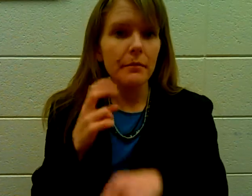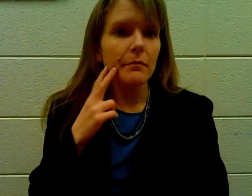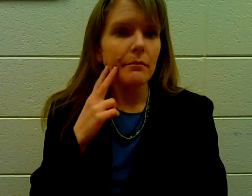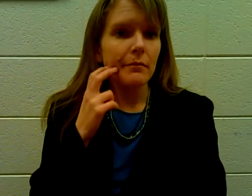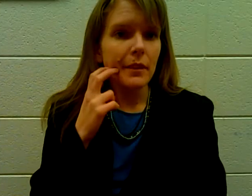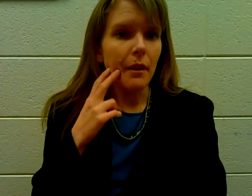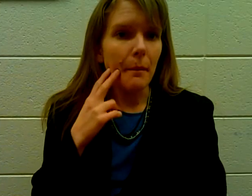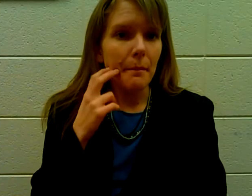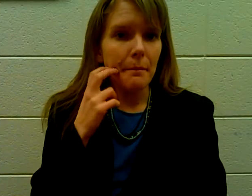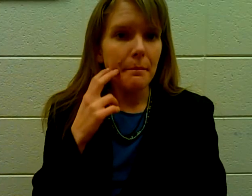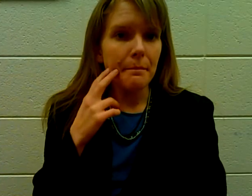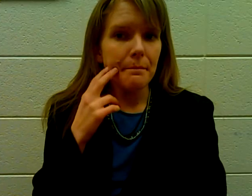Gum.